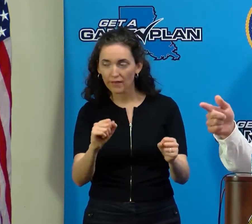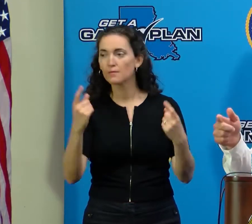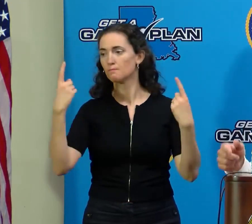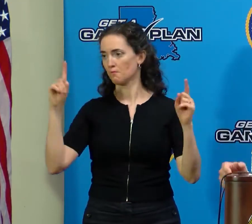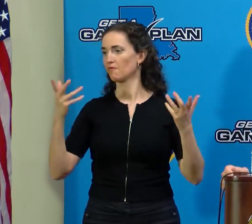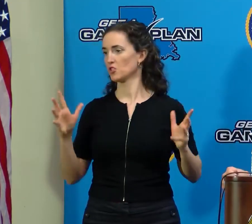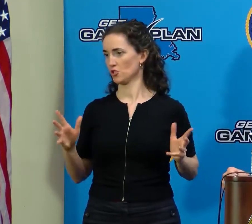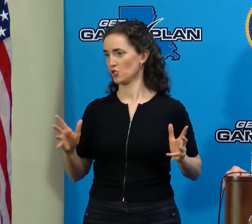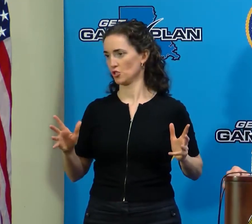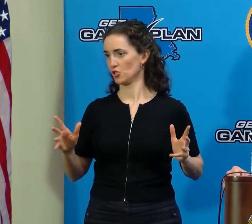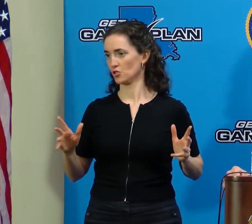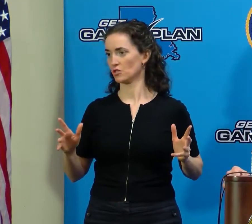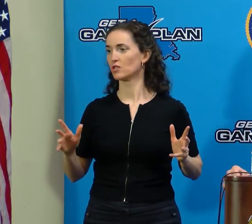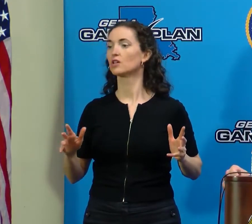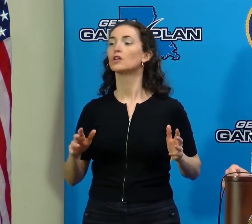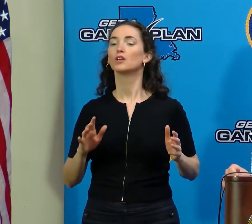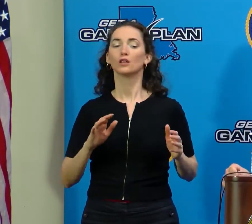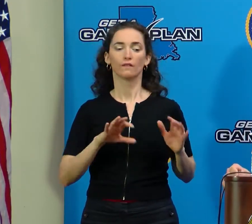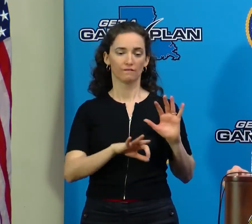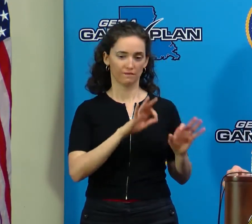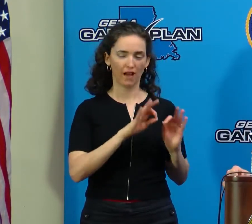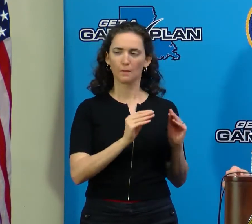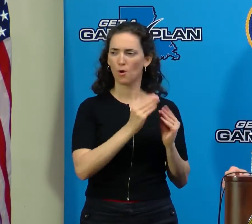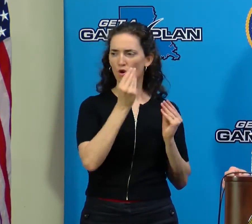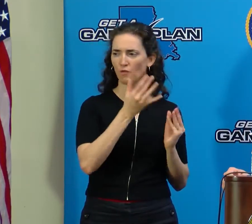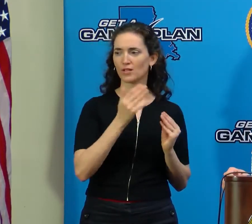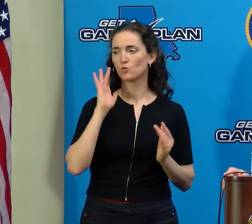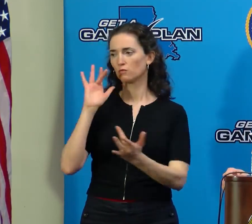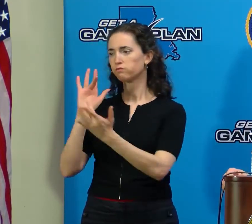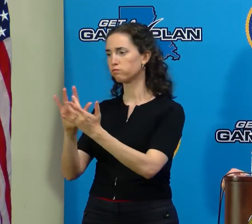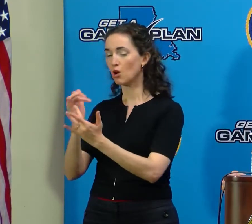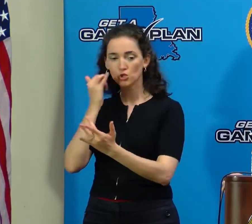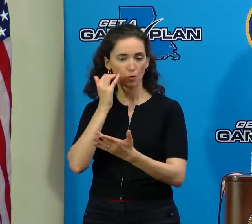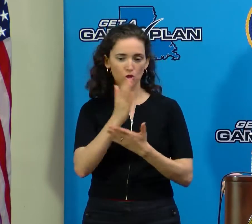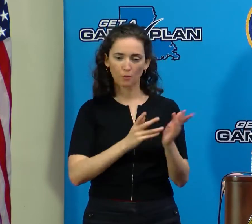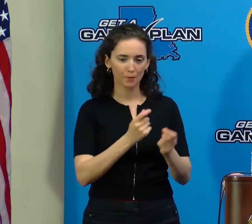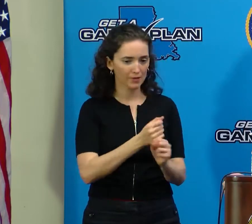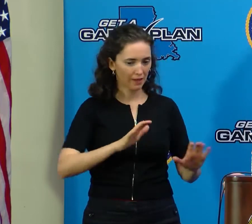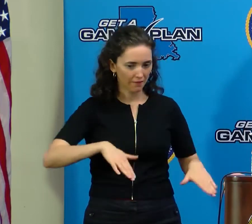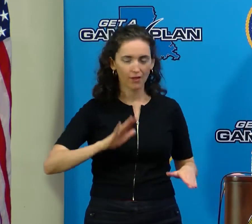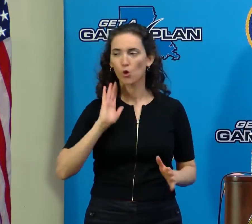and we will get back with you if for some reason that's not the case.